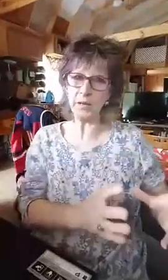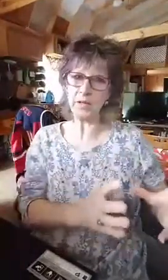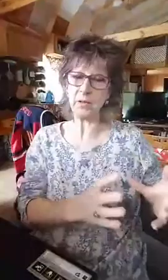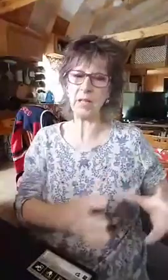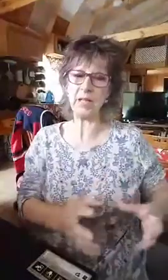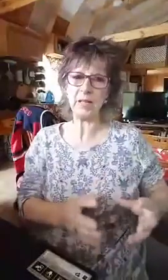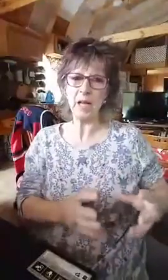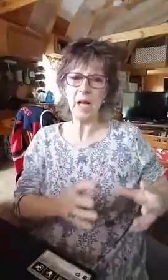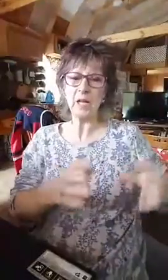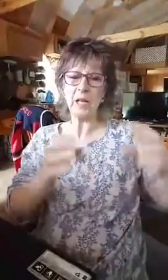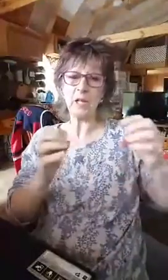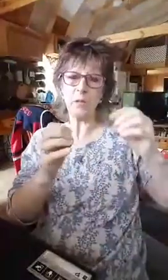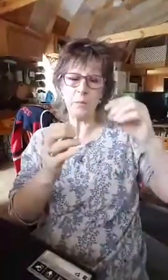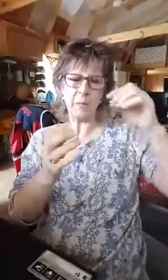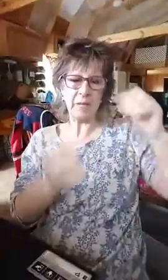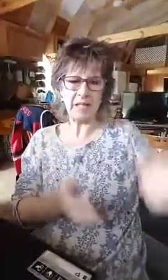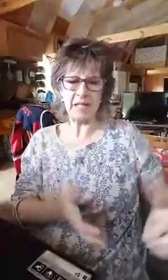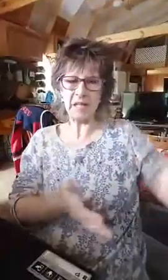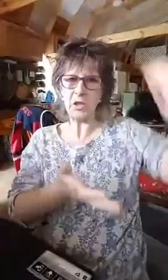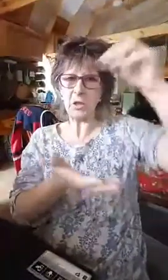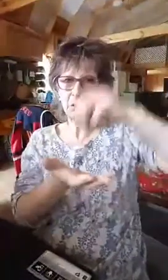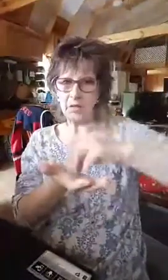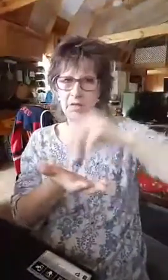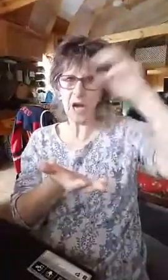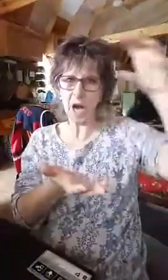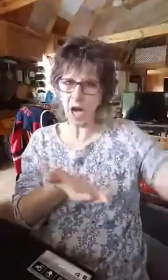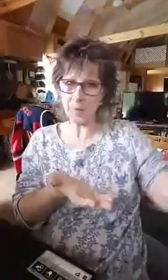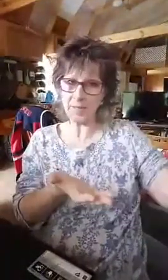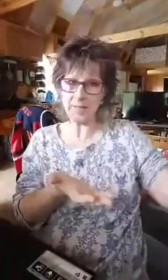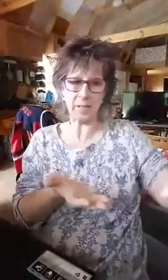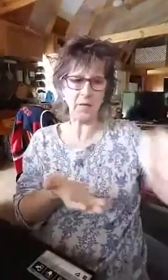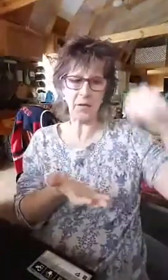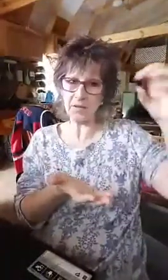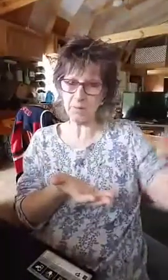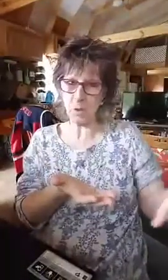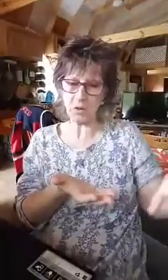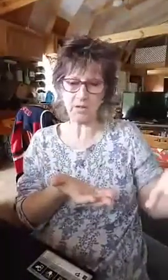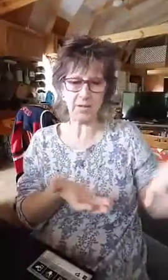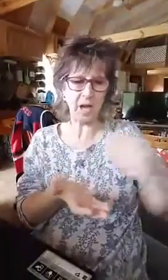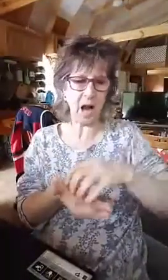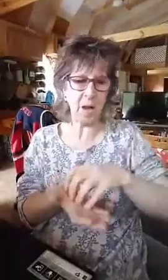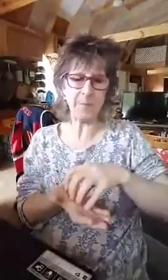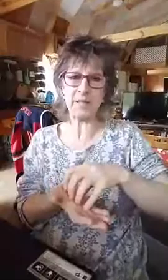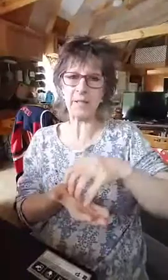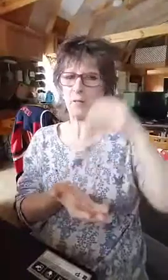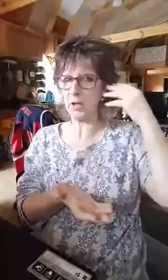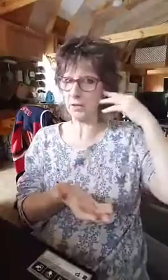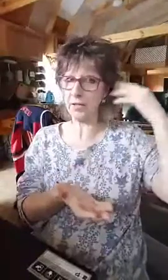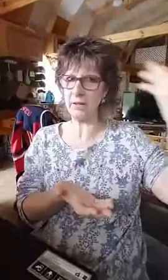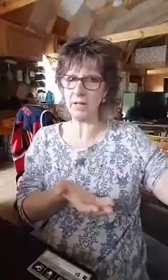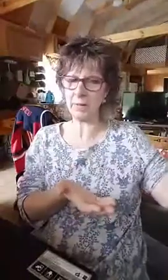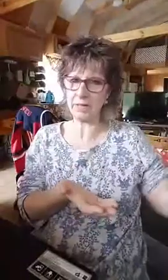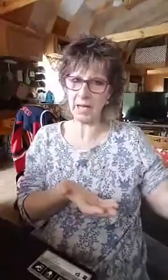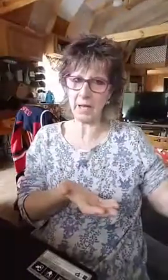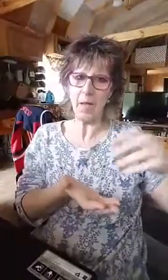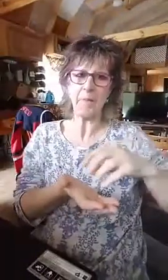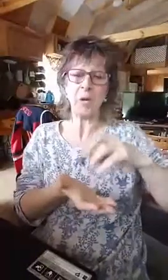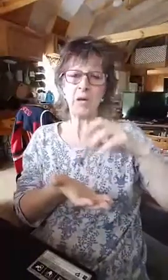fullness of Christ. Now you begin to decree the opposite of those emotions, the opposite of what you're hearing them say, the